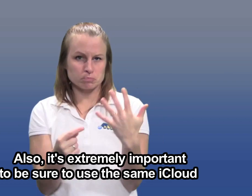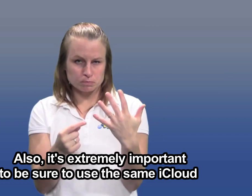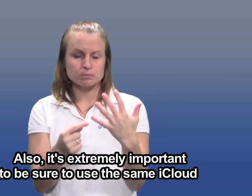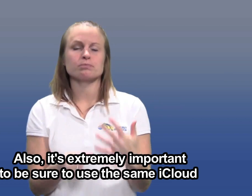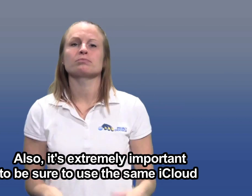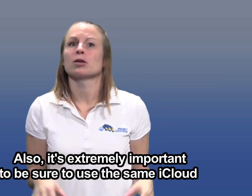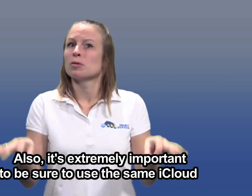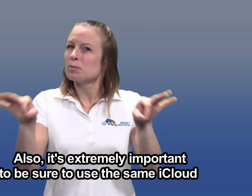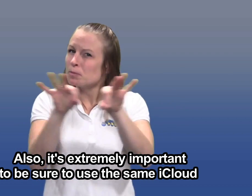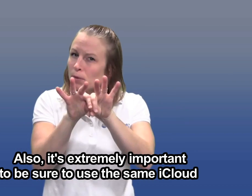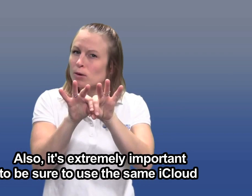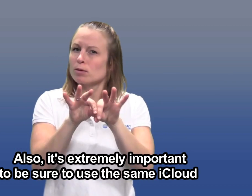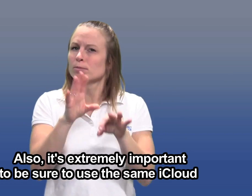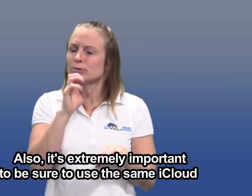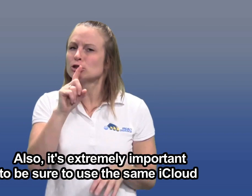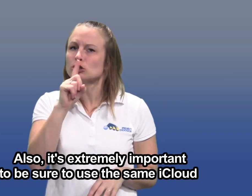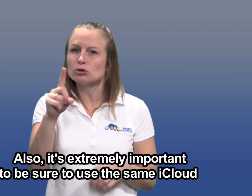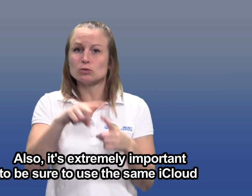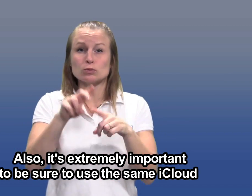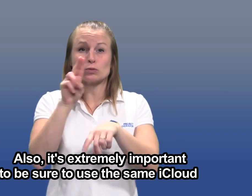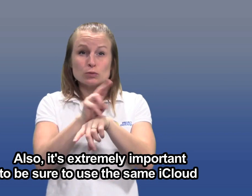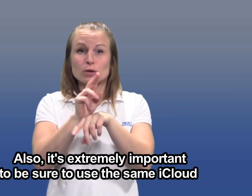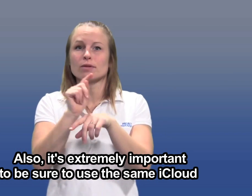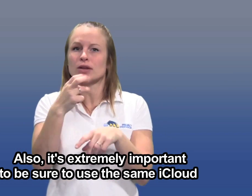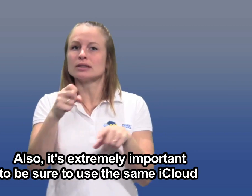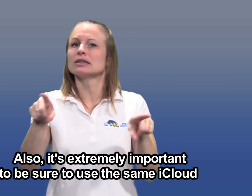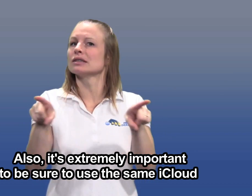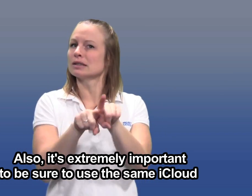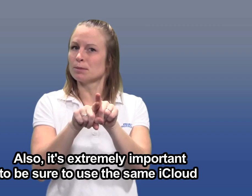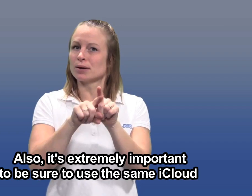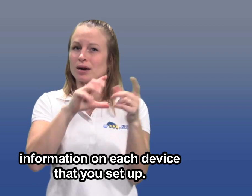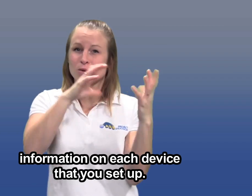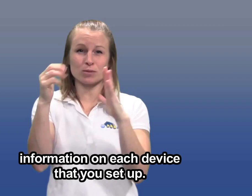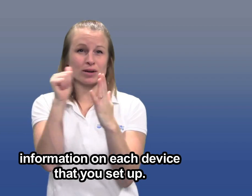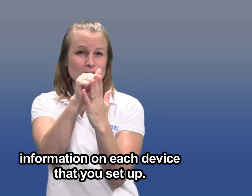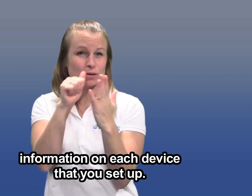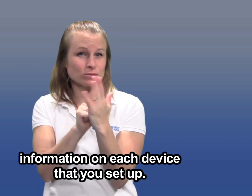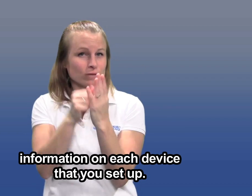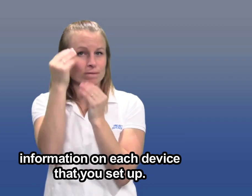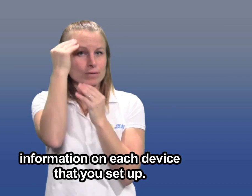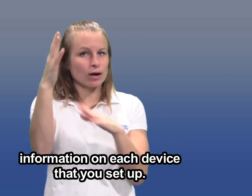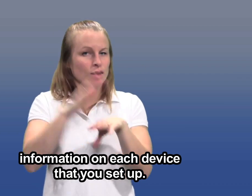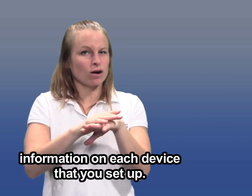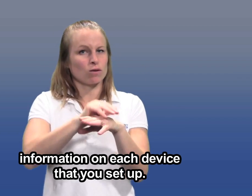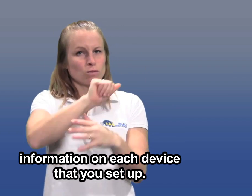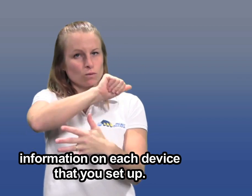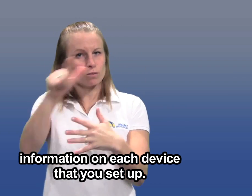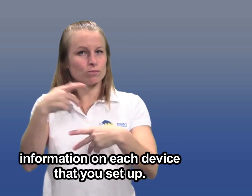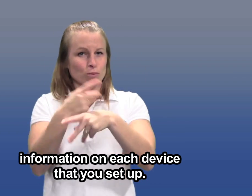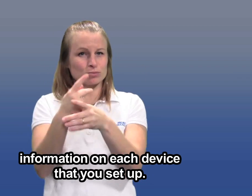Also it's extremely important to be sure to use the same iCloud information on each device that you set up.